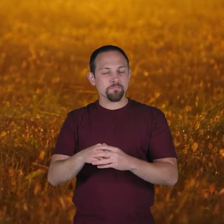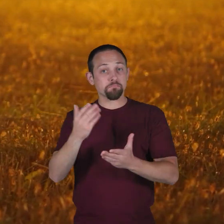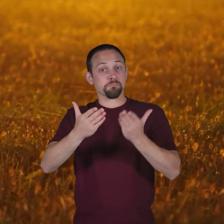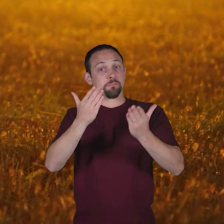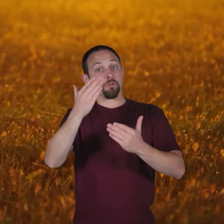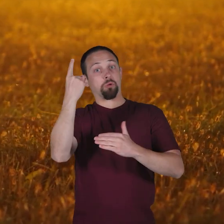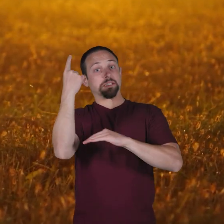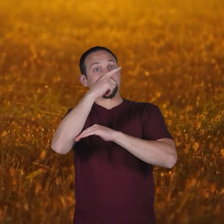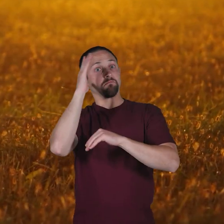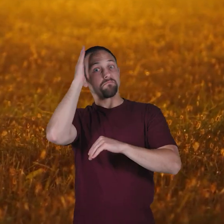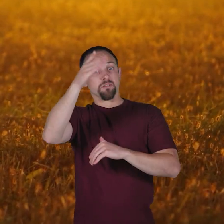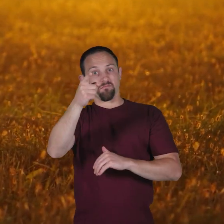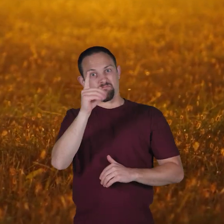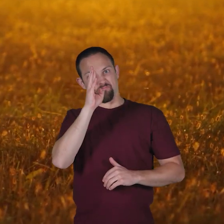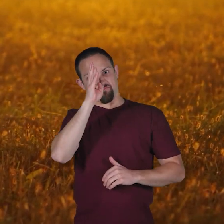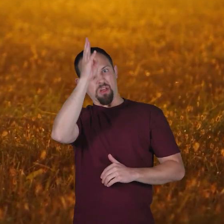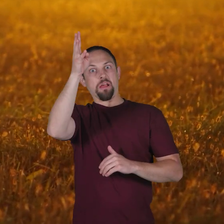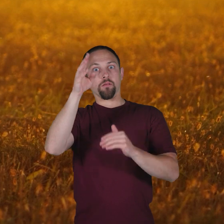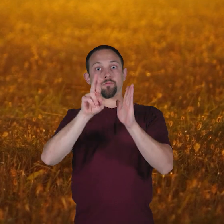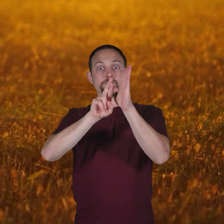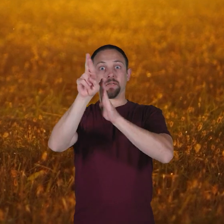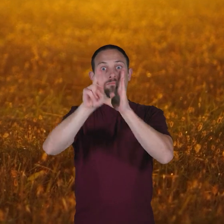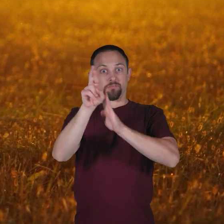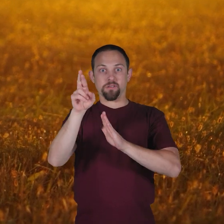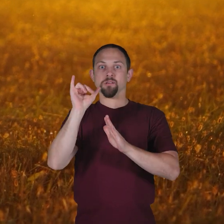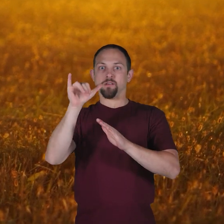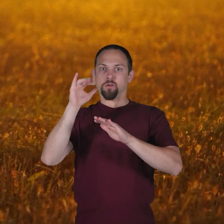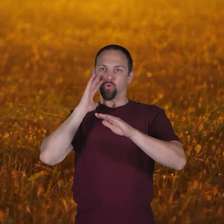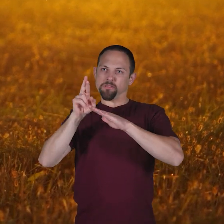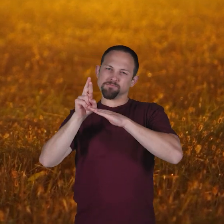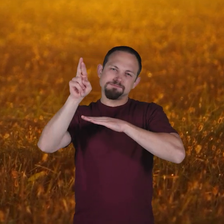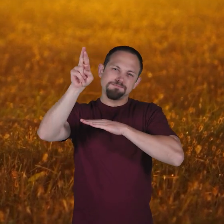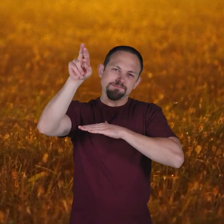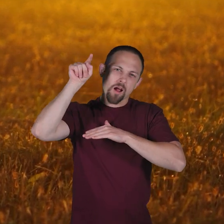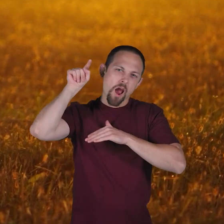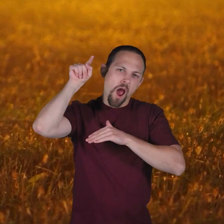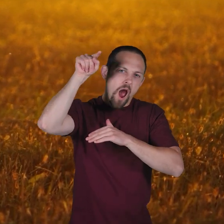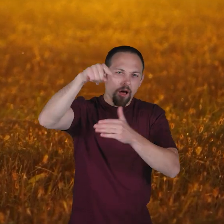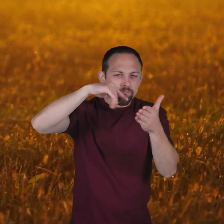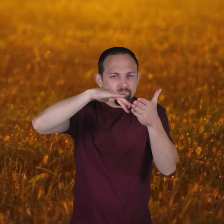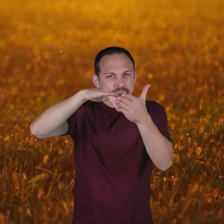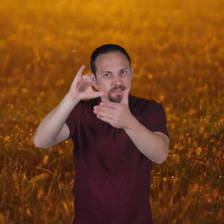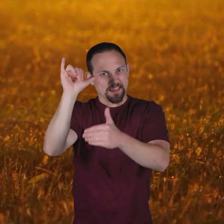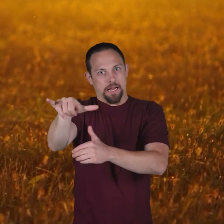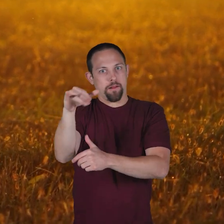you will be the inventor of a spacecraft that will be sent to space to study this beautiful blue-green planet.